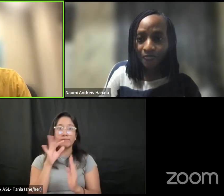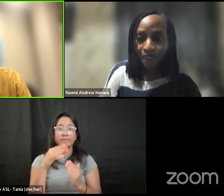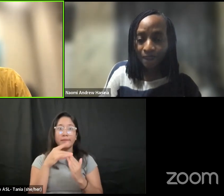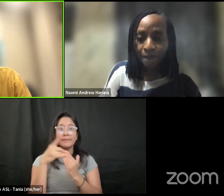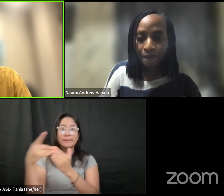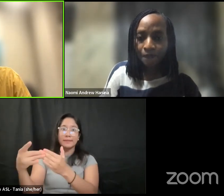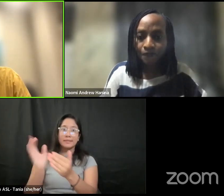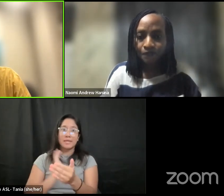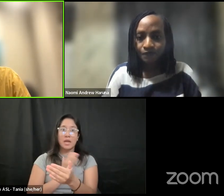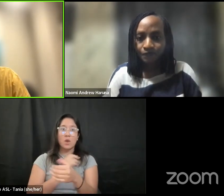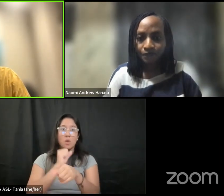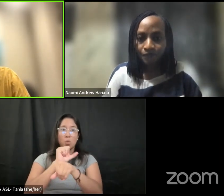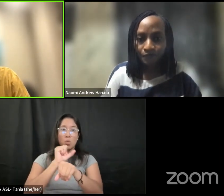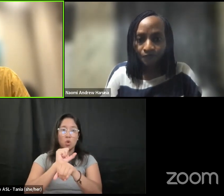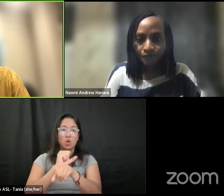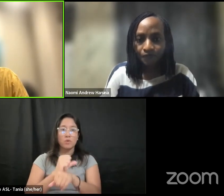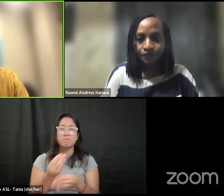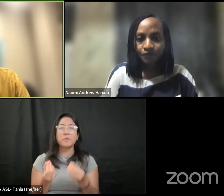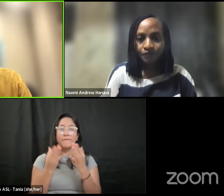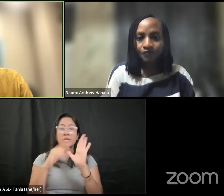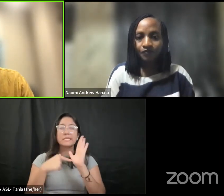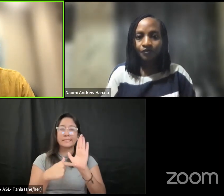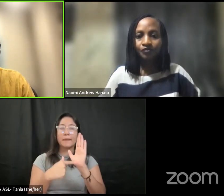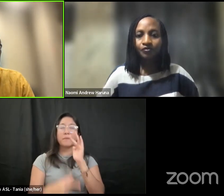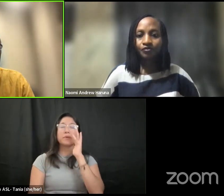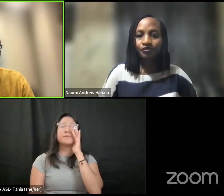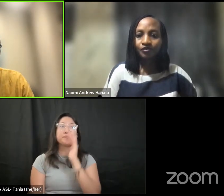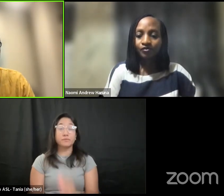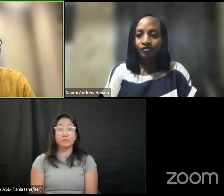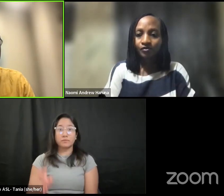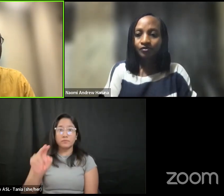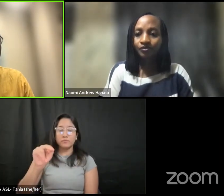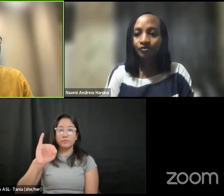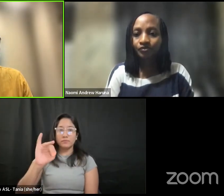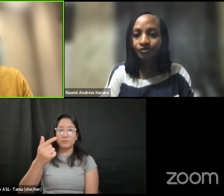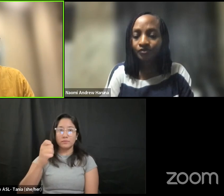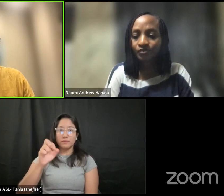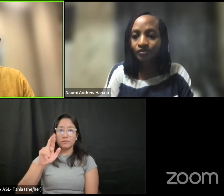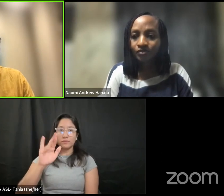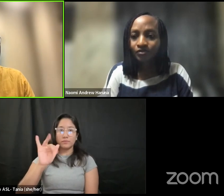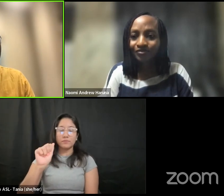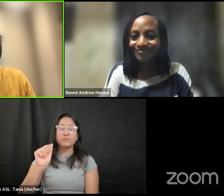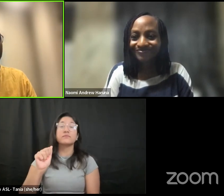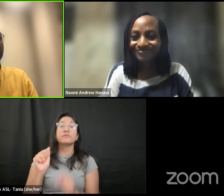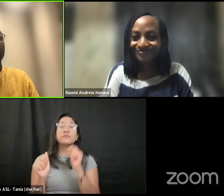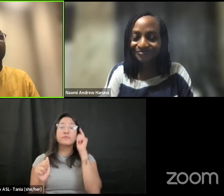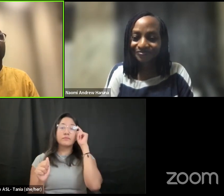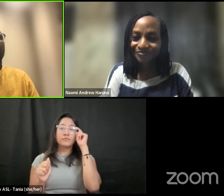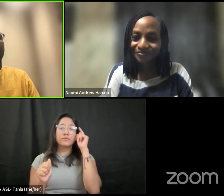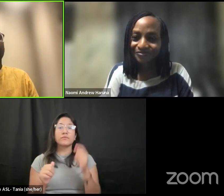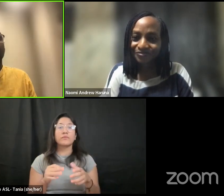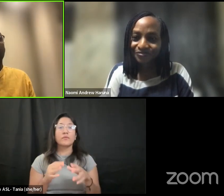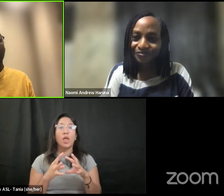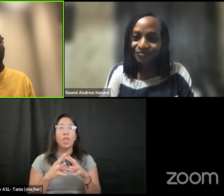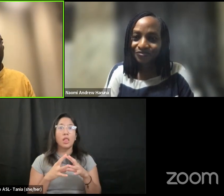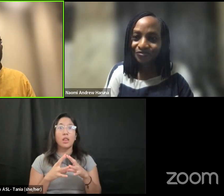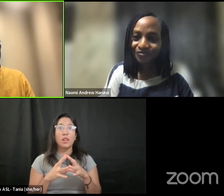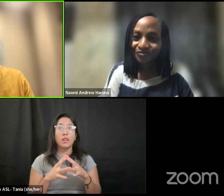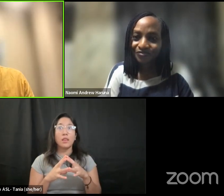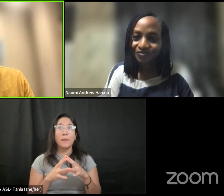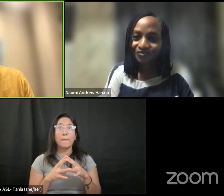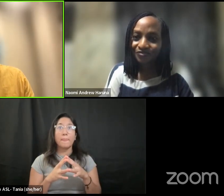um in nigeria um allah rotimi wrote the play uh of